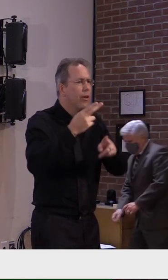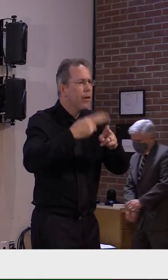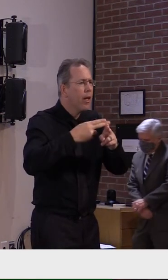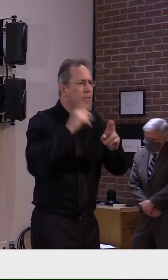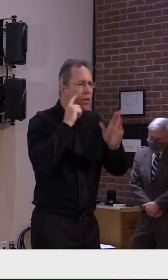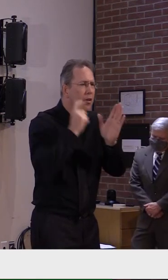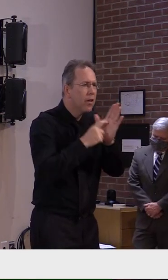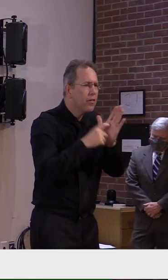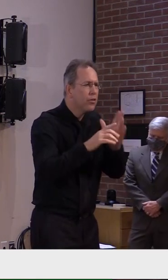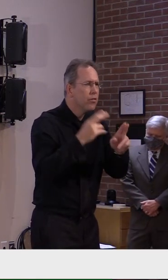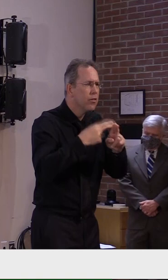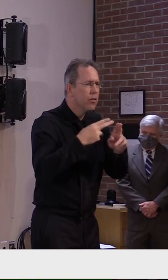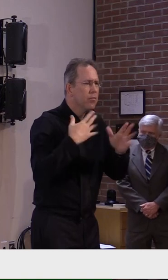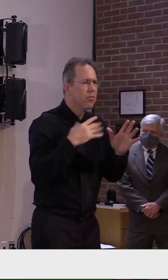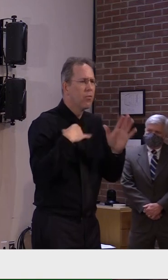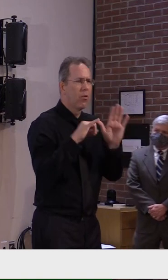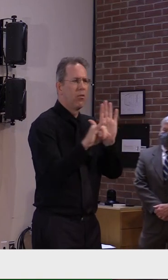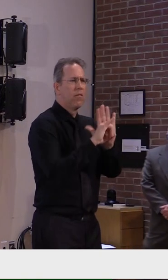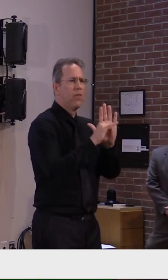contact tracing has occurred.